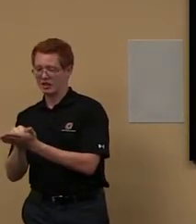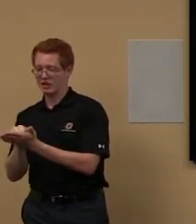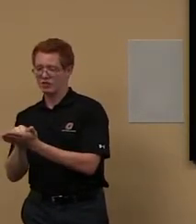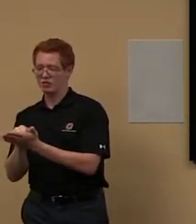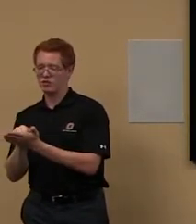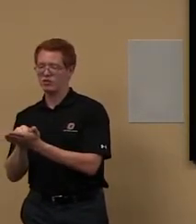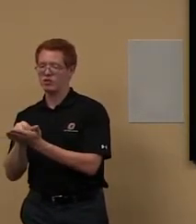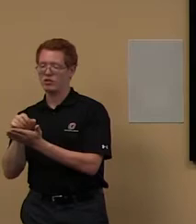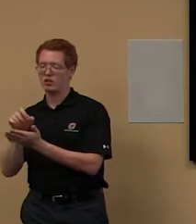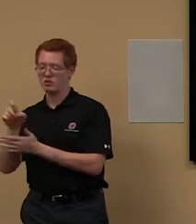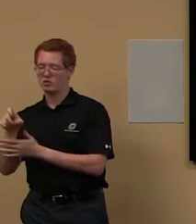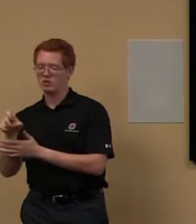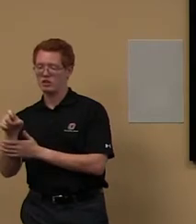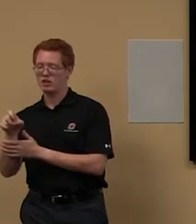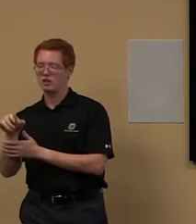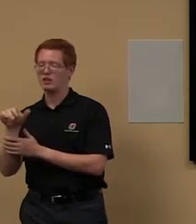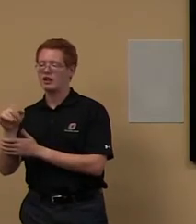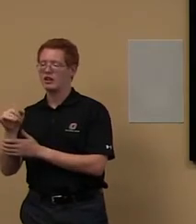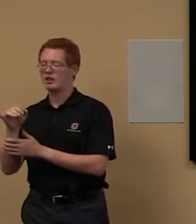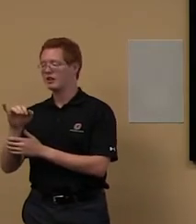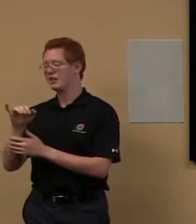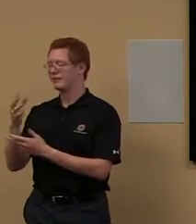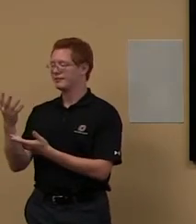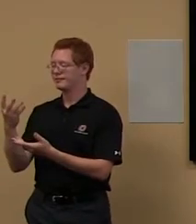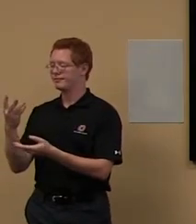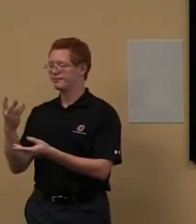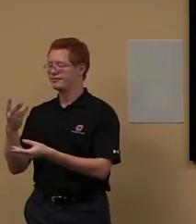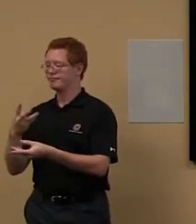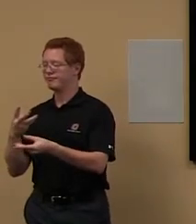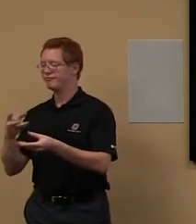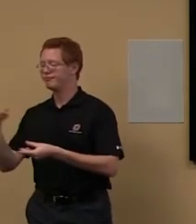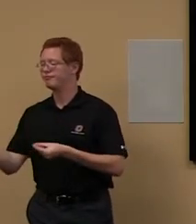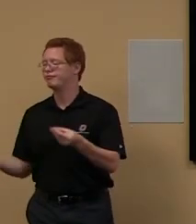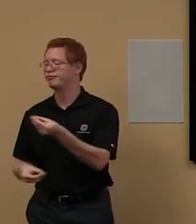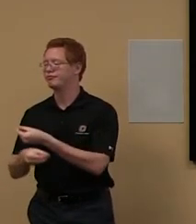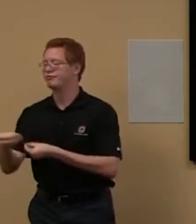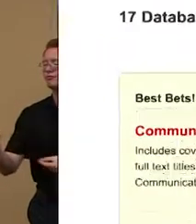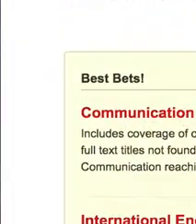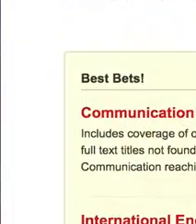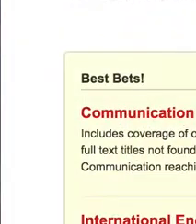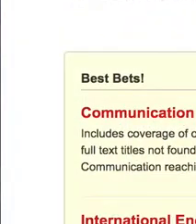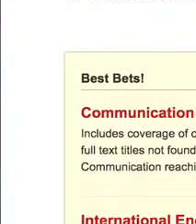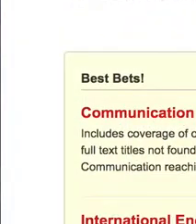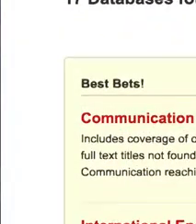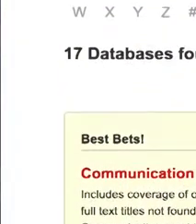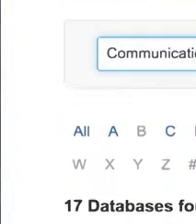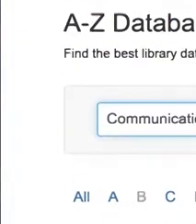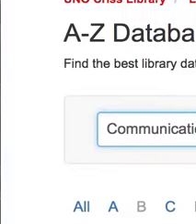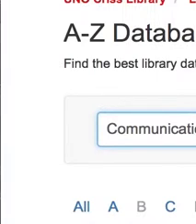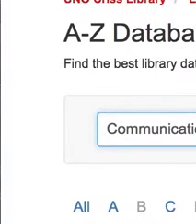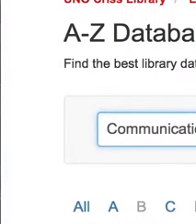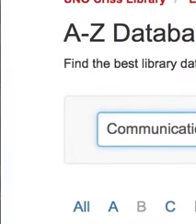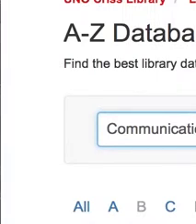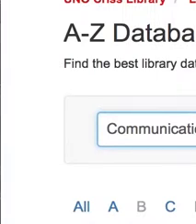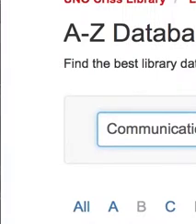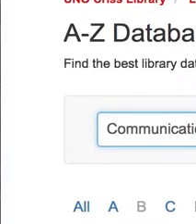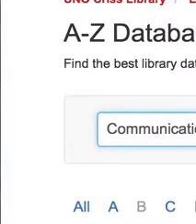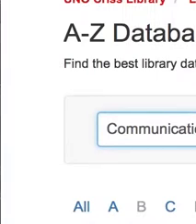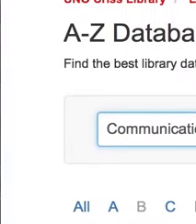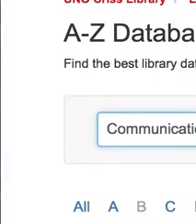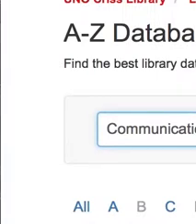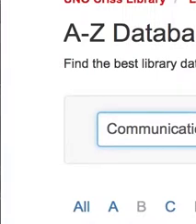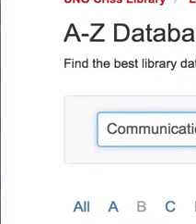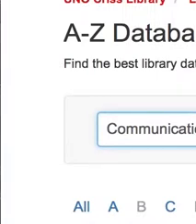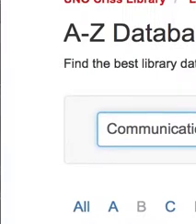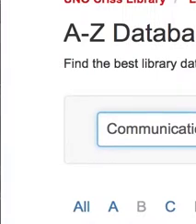loan account. Um, and if we don't get to that today as far as, um, showing you how to,